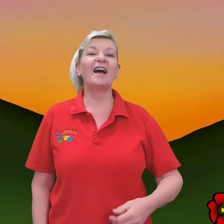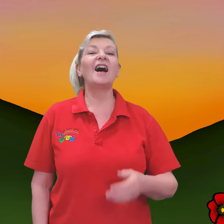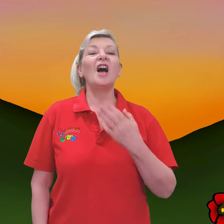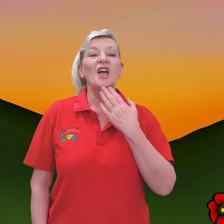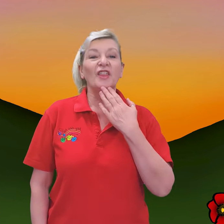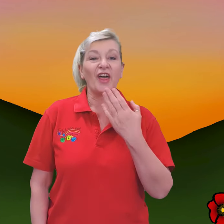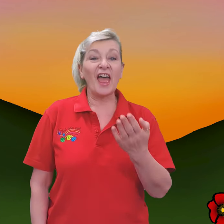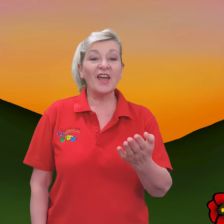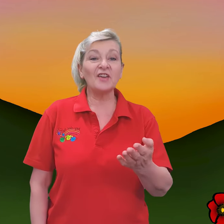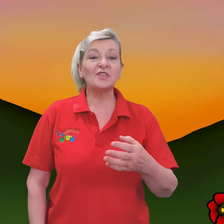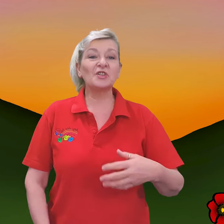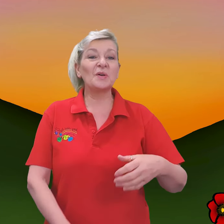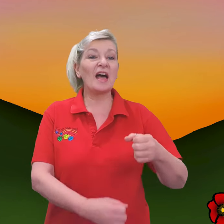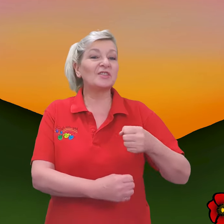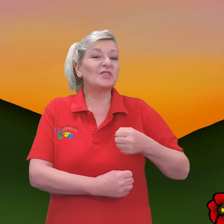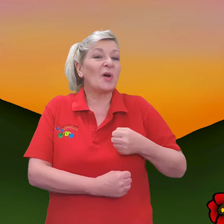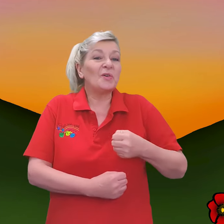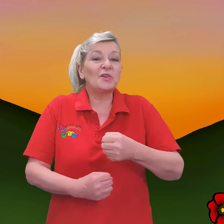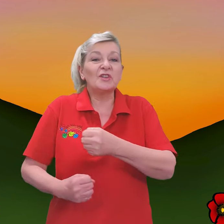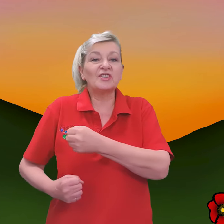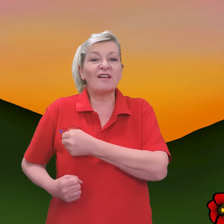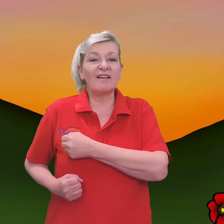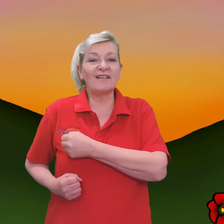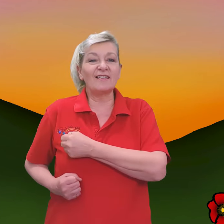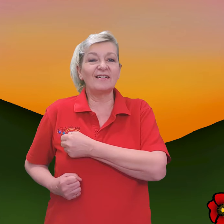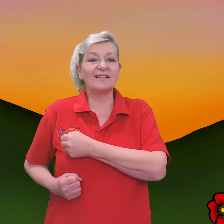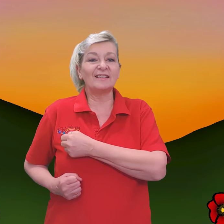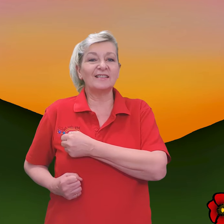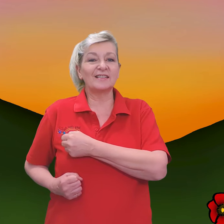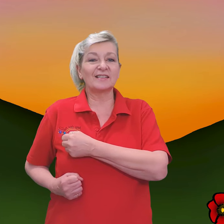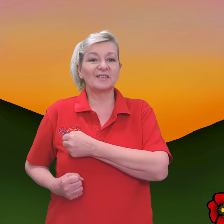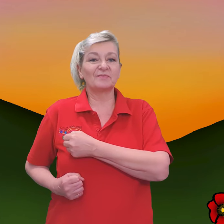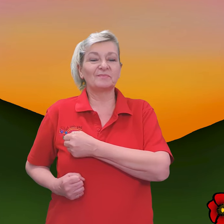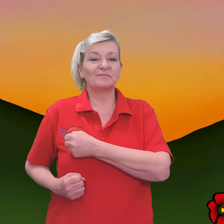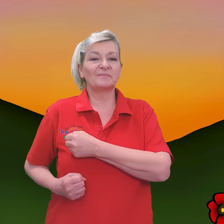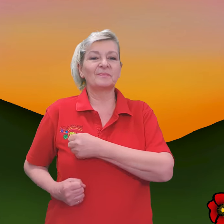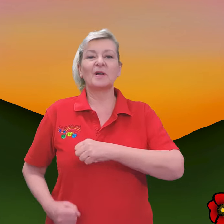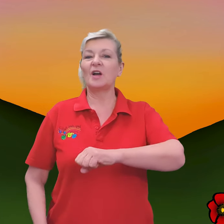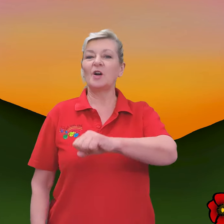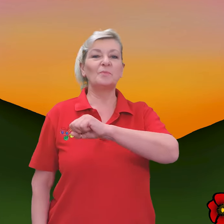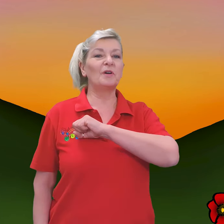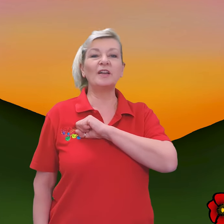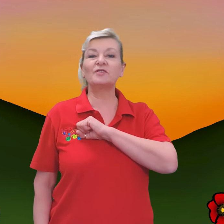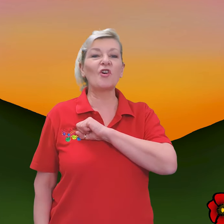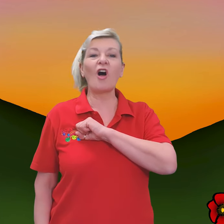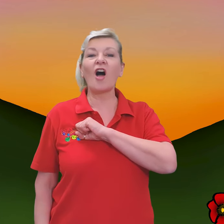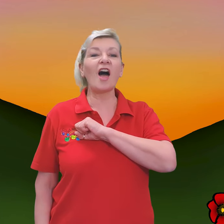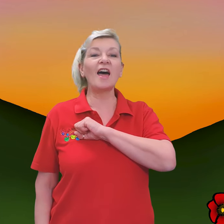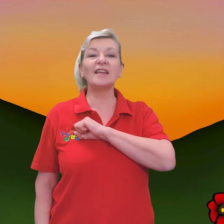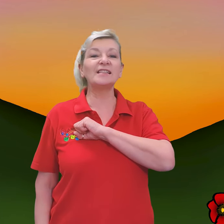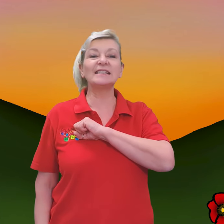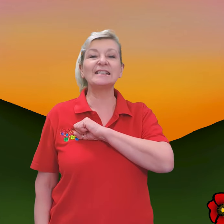Thank you to our soldiers, brave daughters and